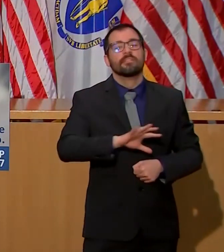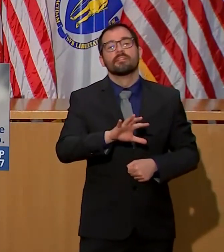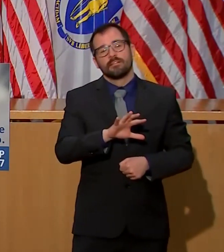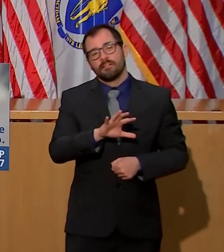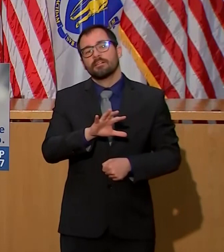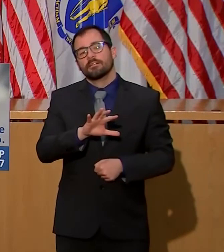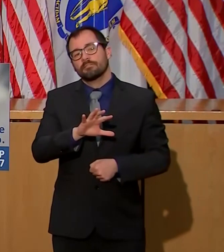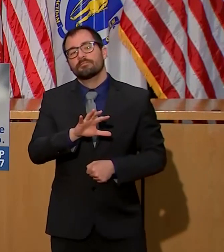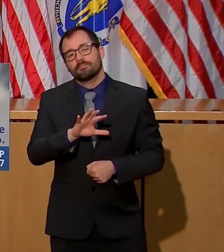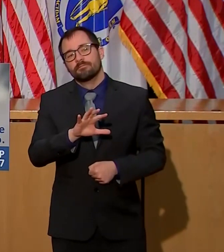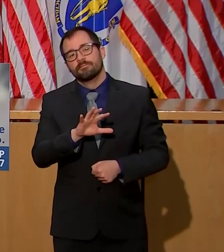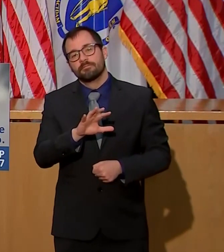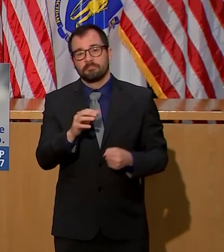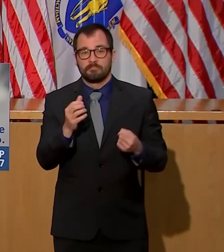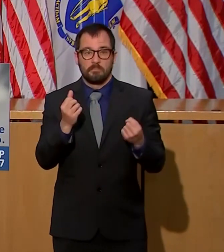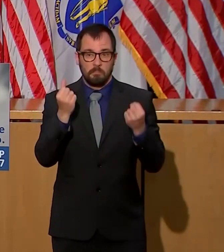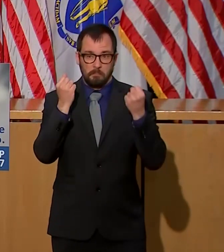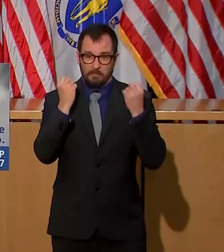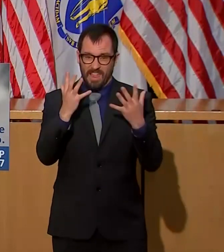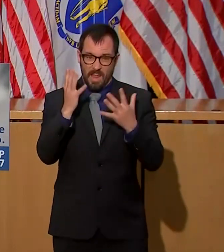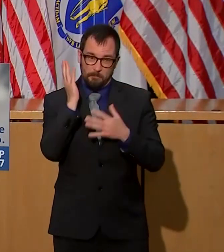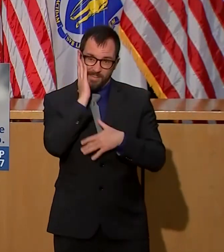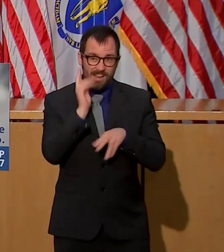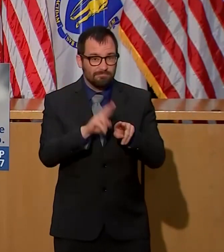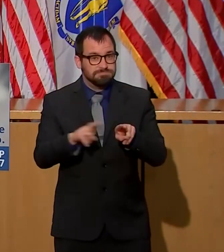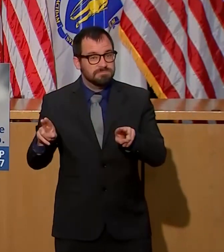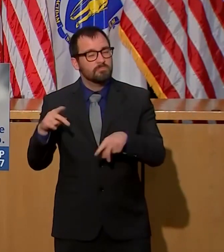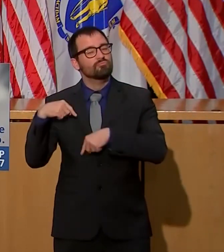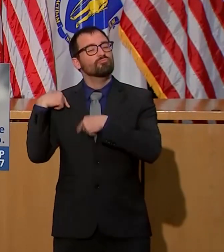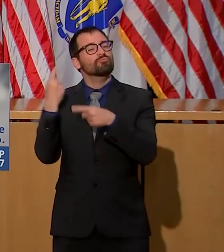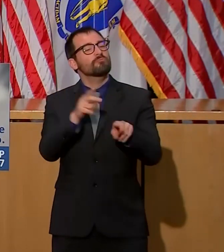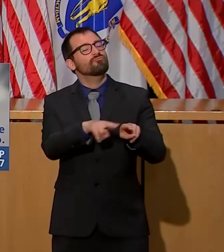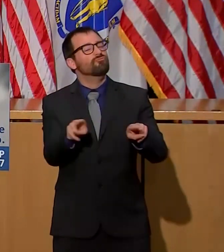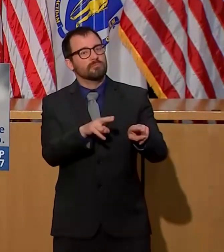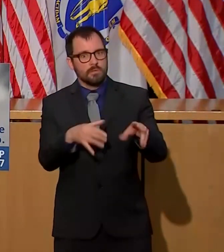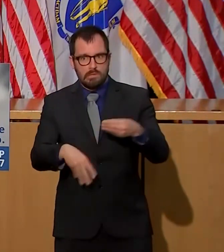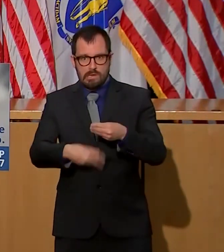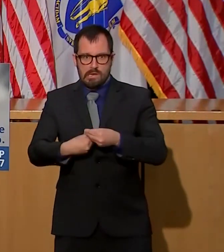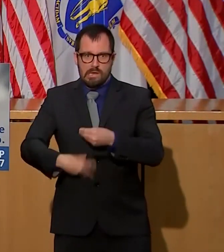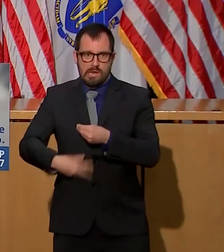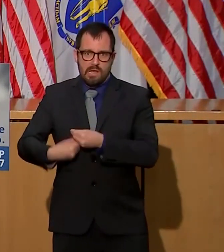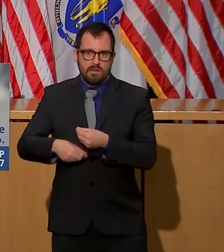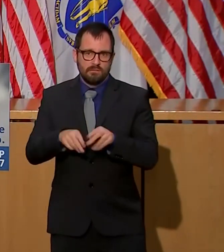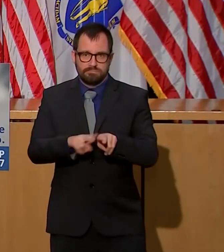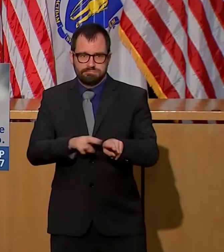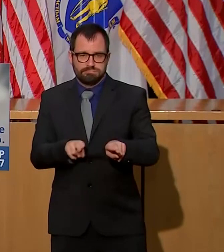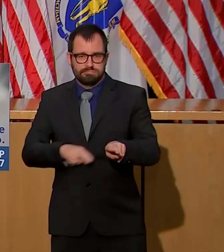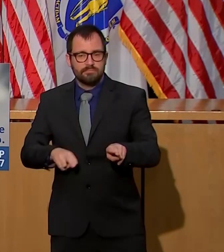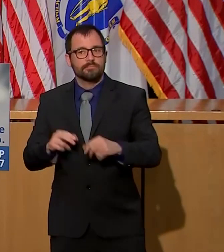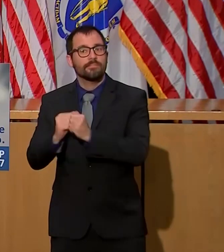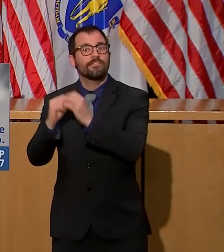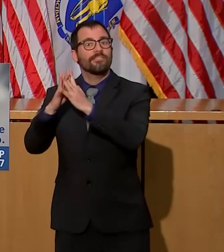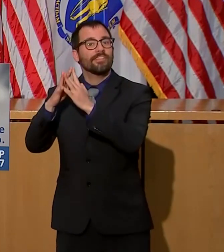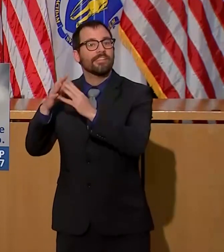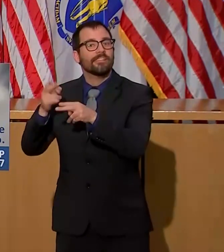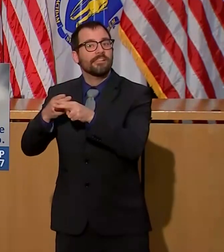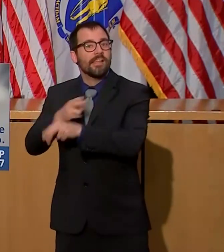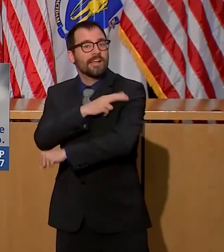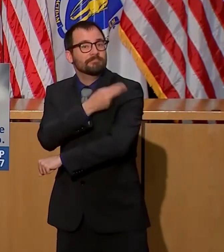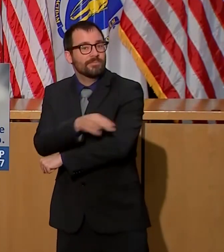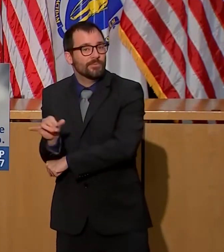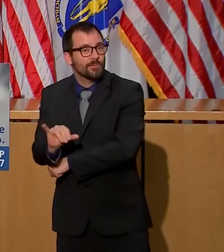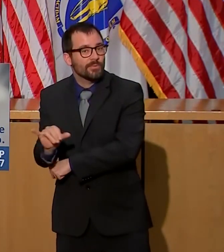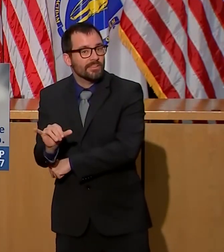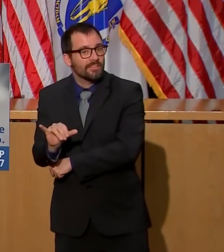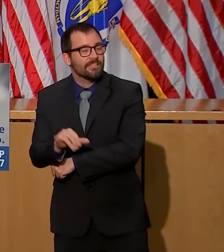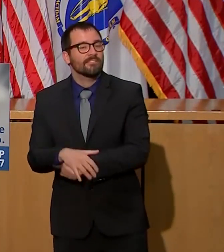temporary field hospitals. 56% of those beds remain available to patients. And I do want to point out that on the call,